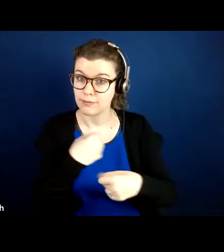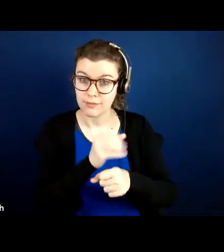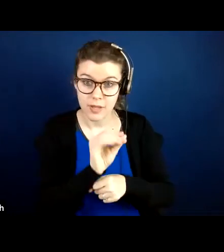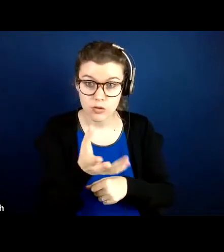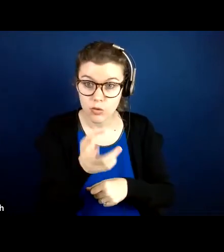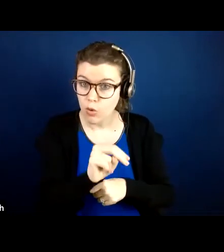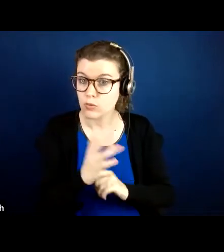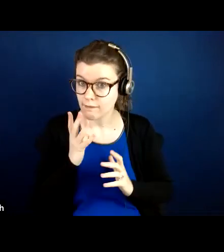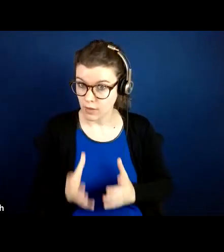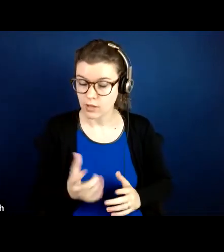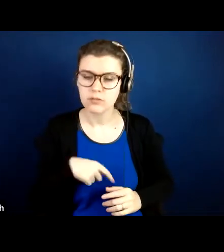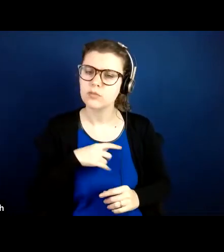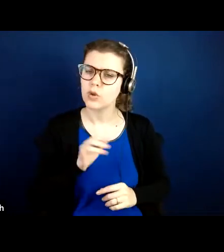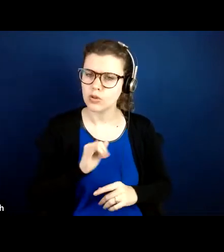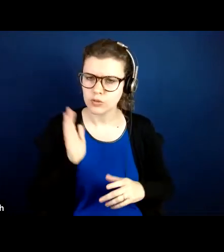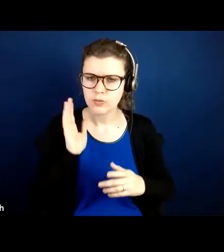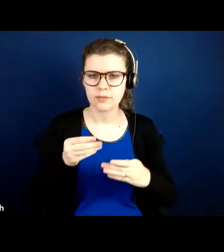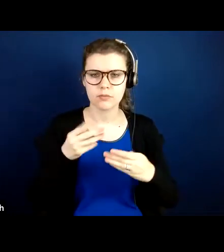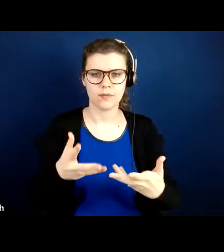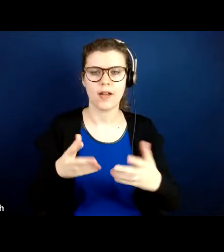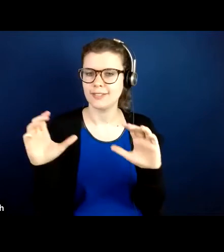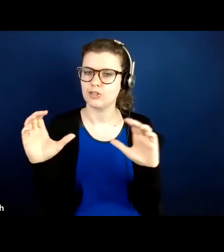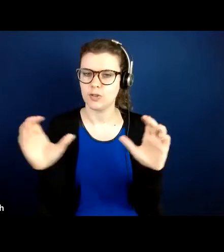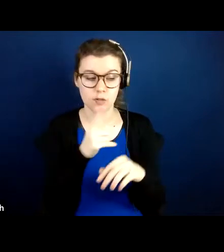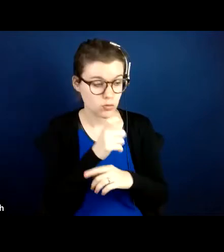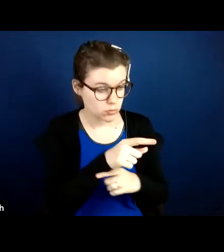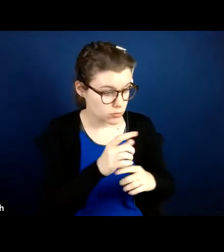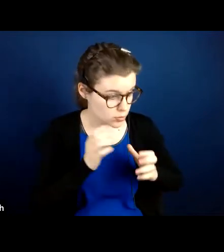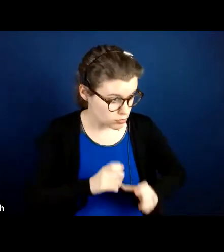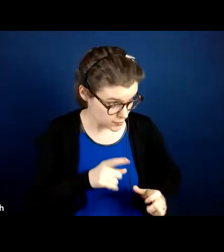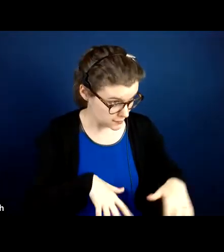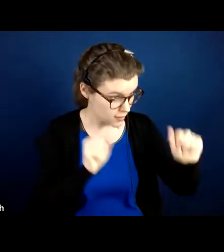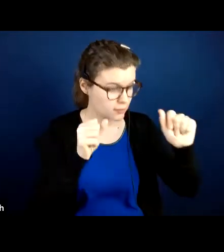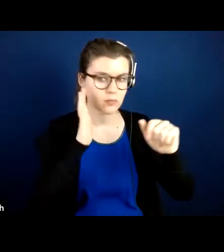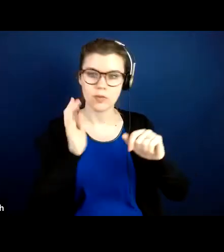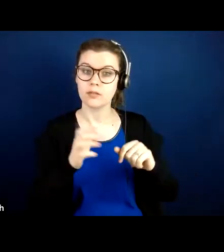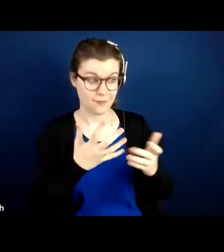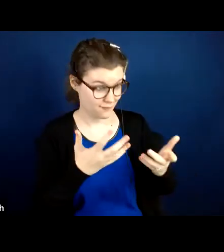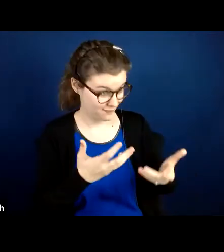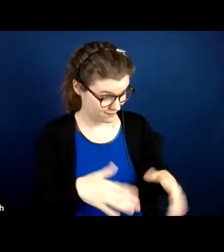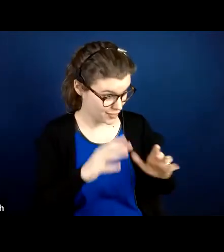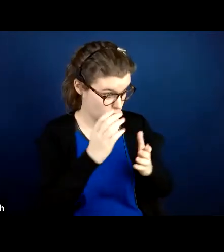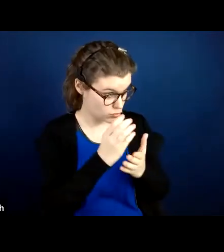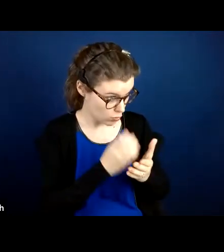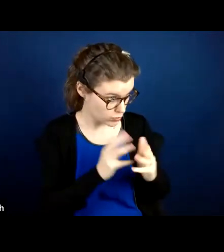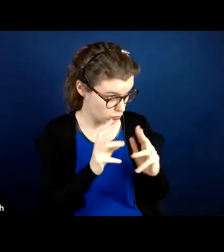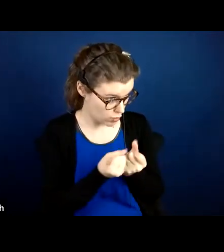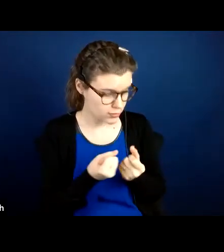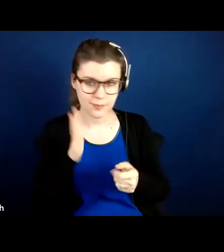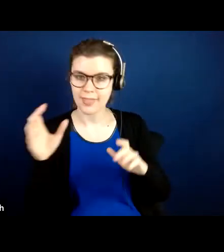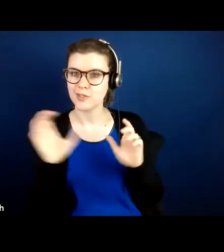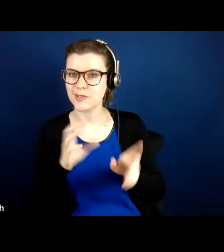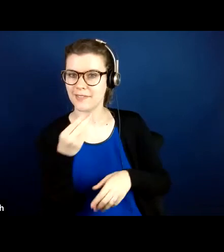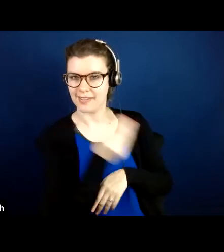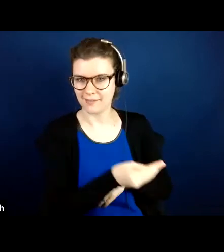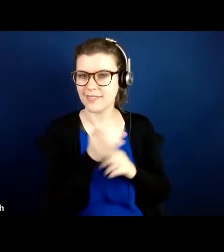We also provide certificates of completion for your consumers and also for the facilitators when you complete the facilitator training.